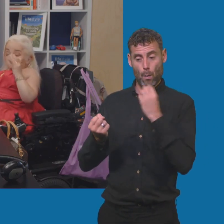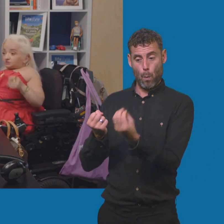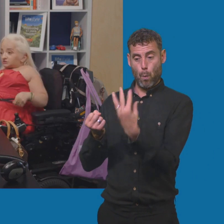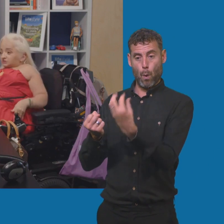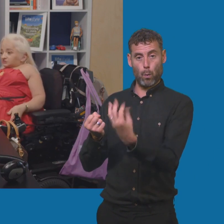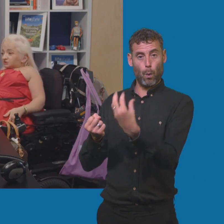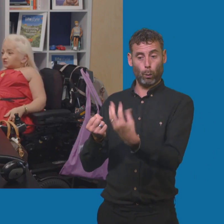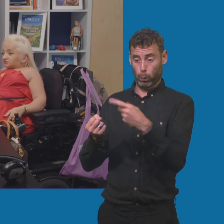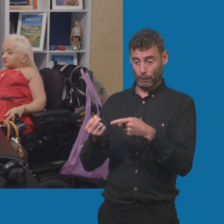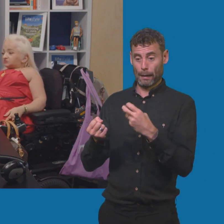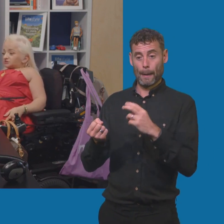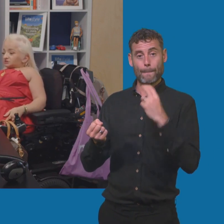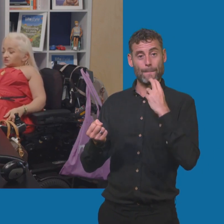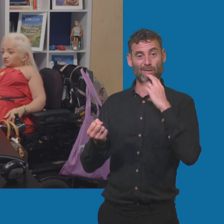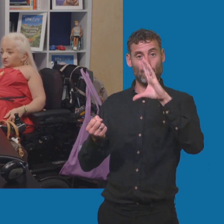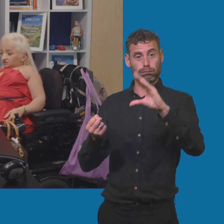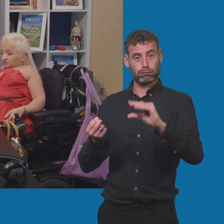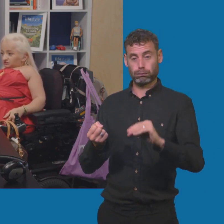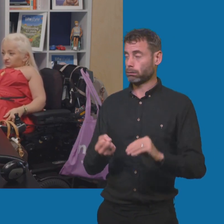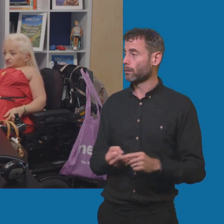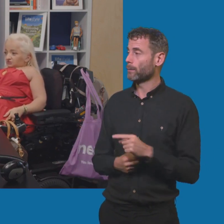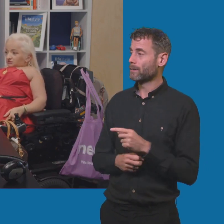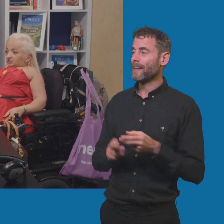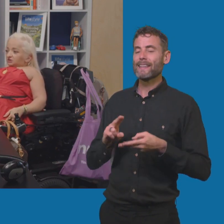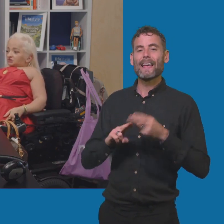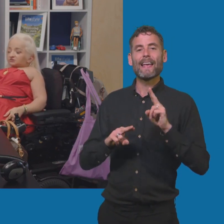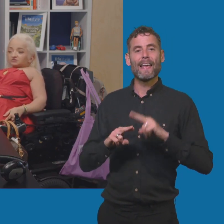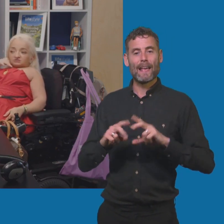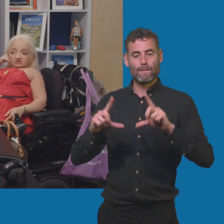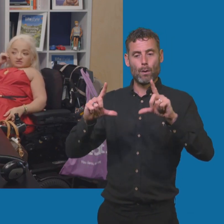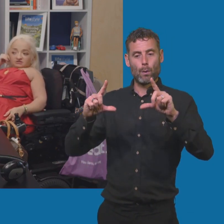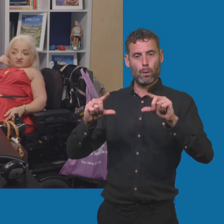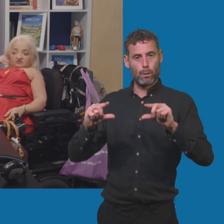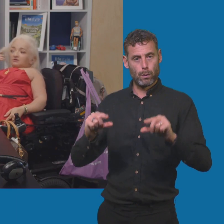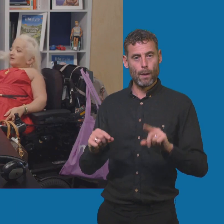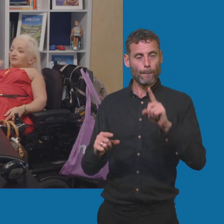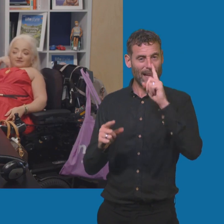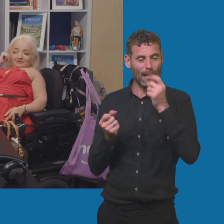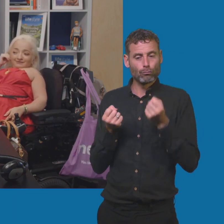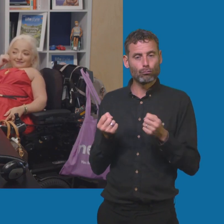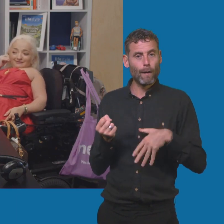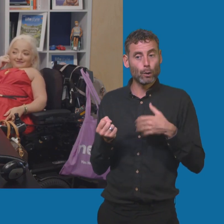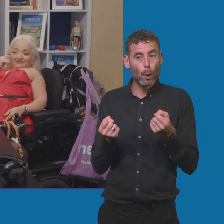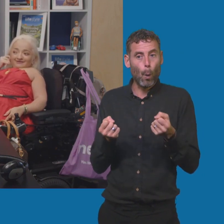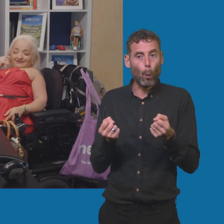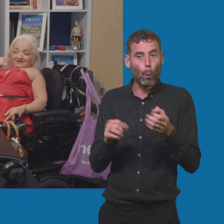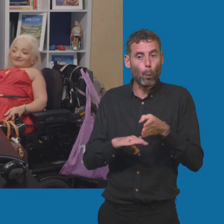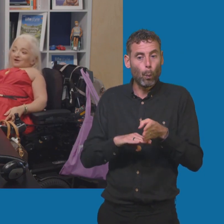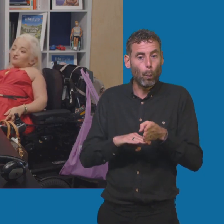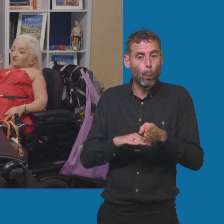And even if you run out, it goes into like a sort of limp mode where you can drive really slowly and hopefully either get out of the way or to safety or just get to a charger.